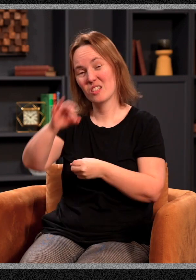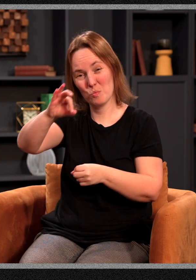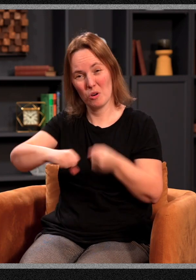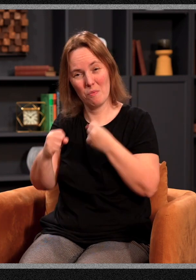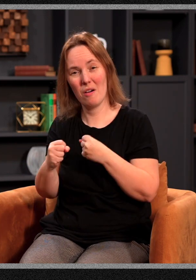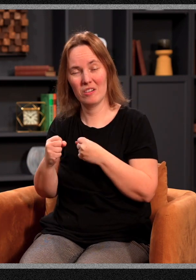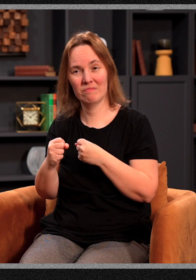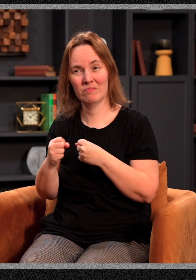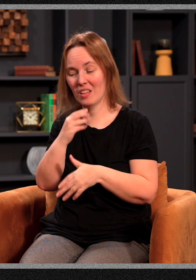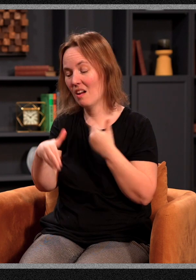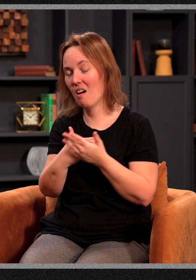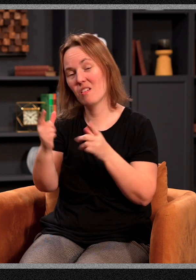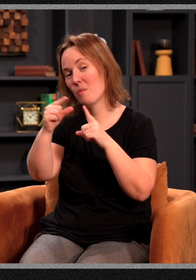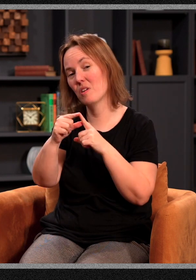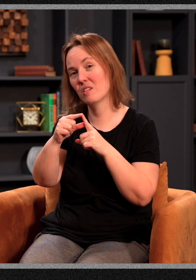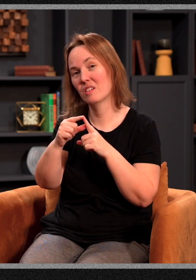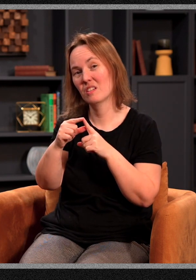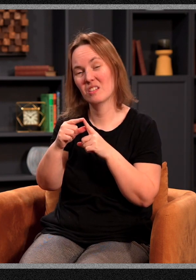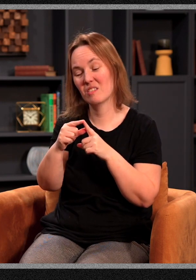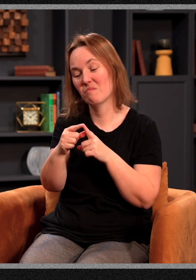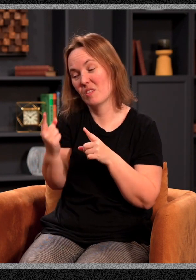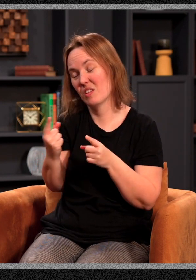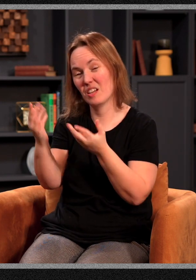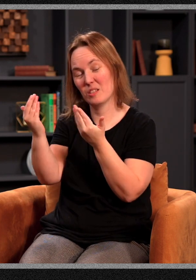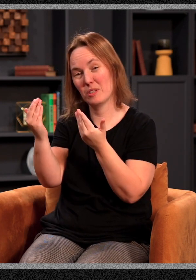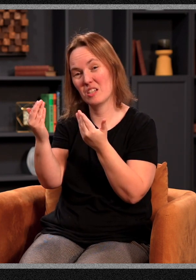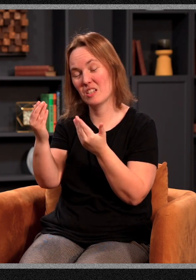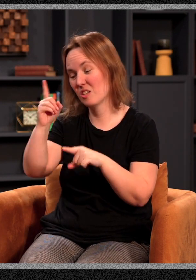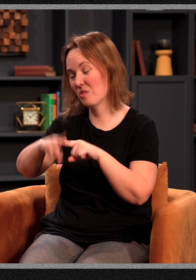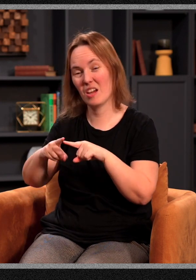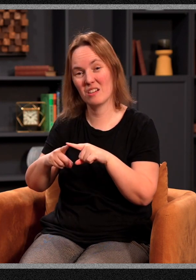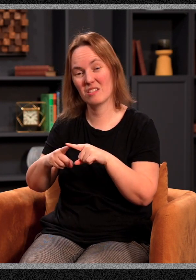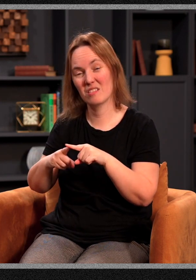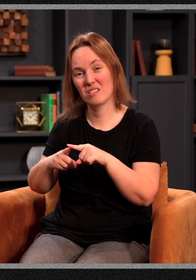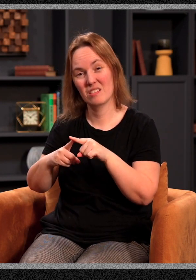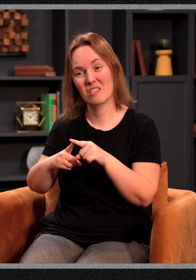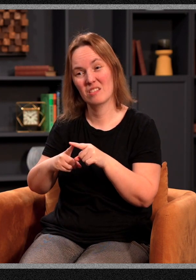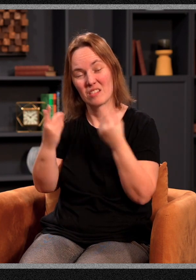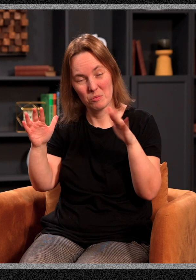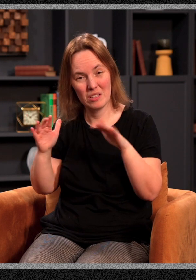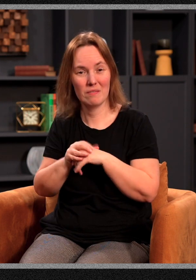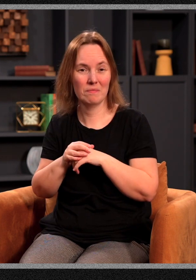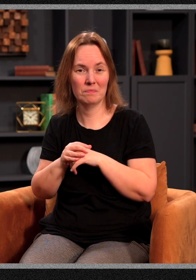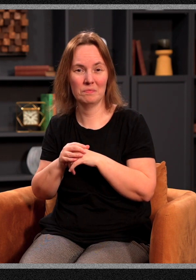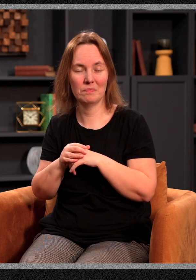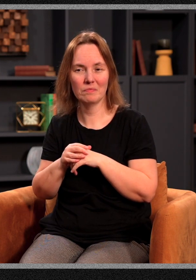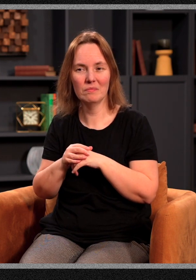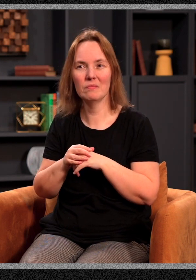and power, then all that word is is an expectation that you can't fulfill. All that word is is a revelation to somebody else of their